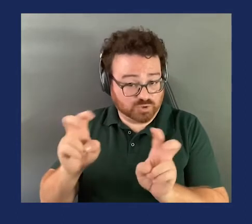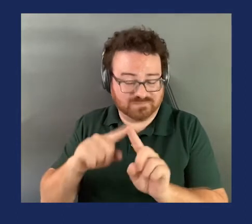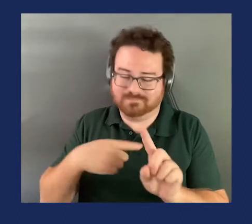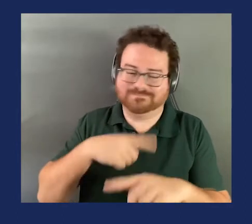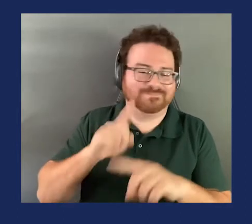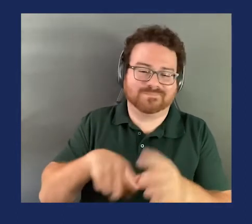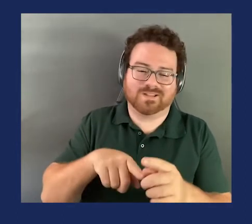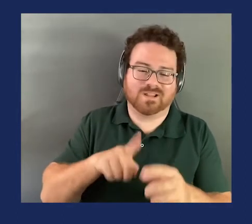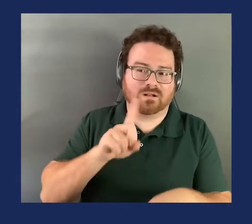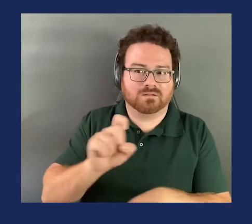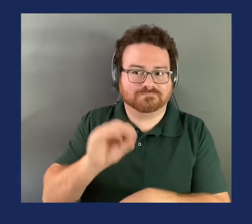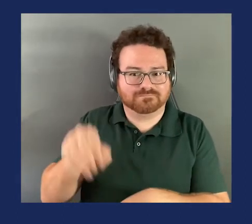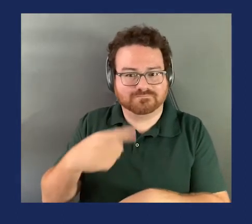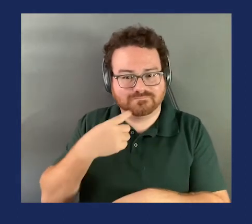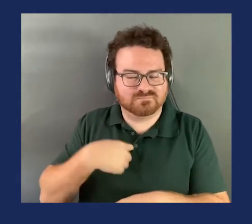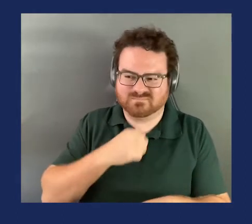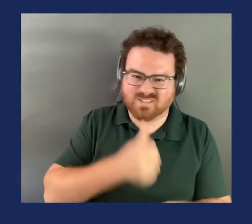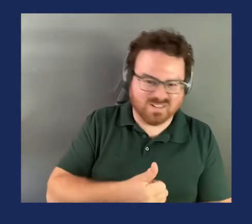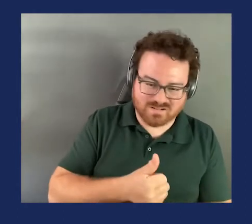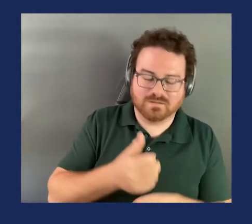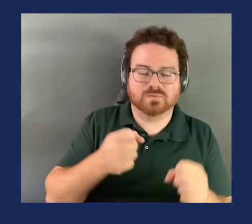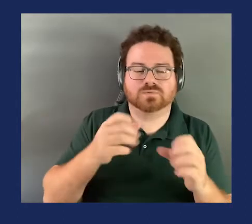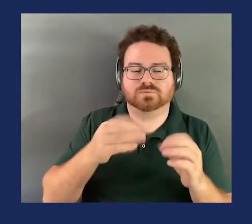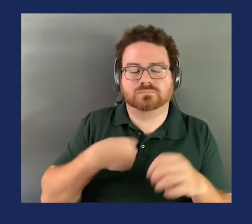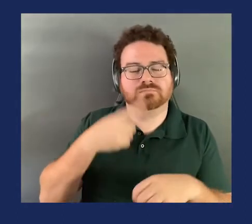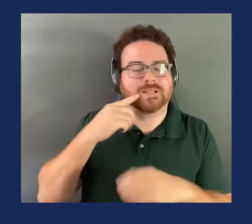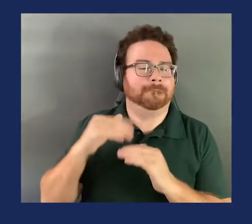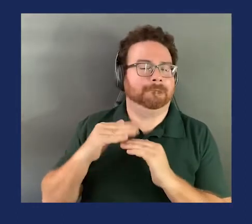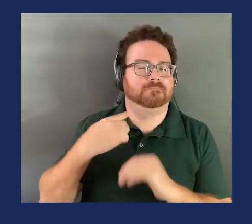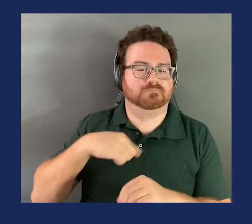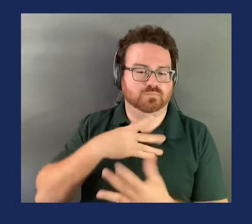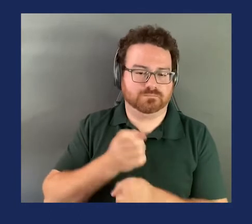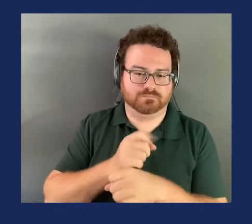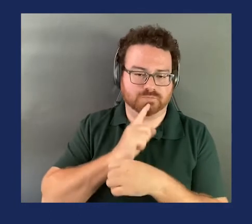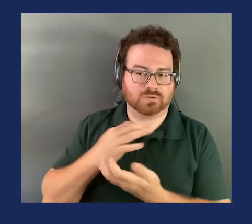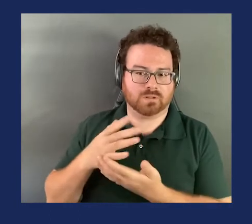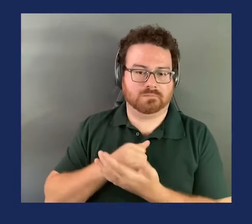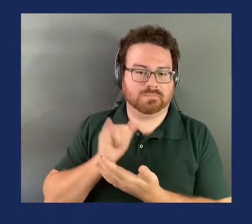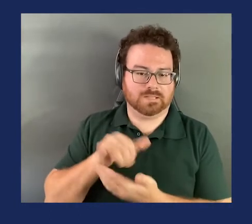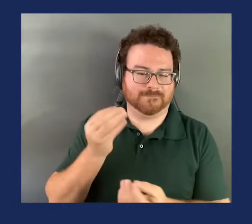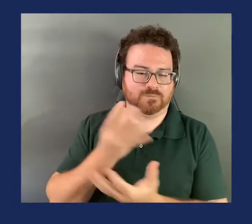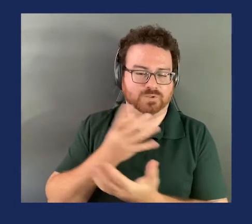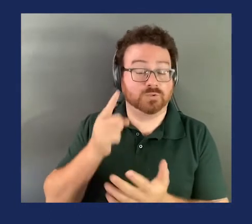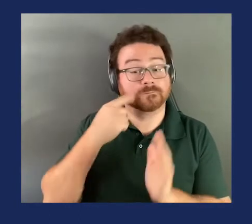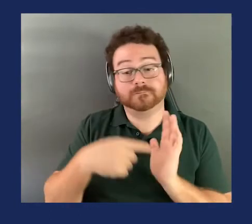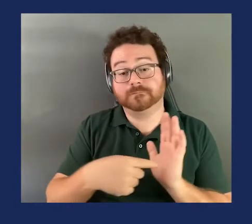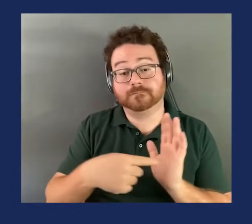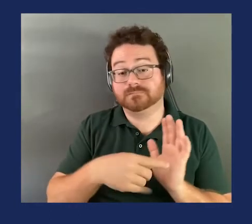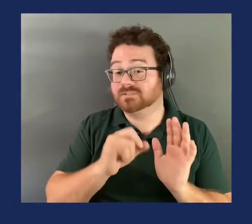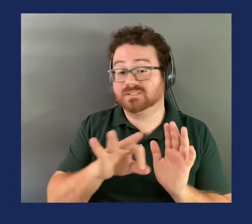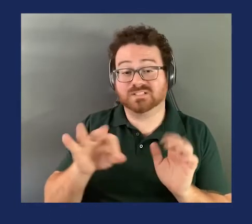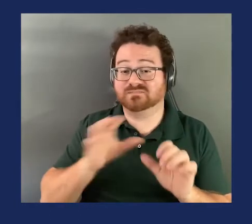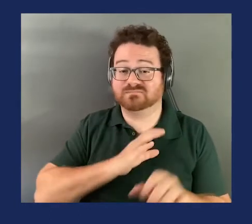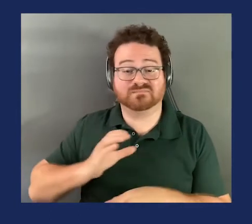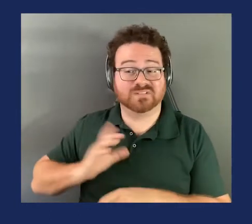minimum, I think we would want to have that information in place. For example, if the Commission wanted to study the phenomenon